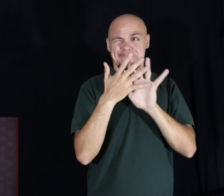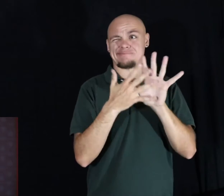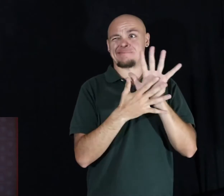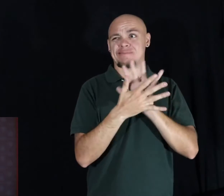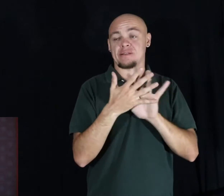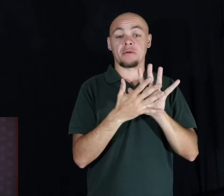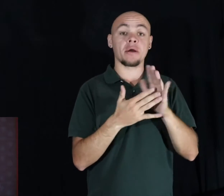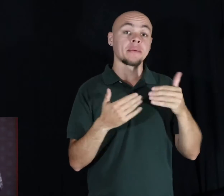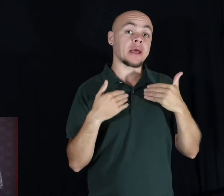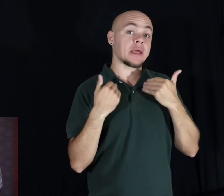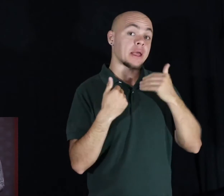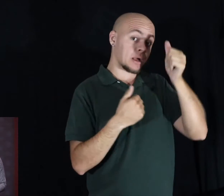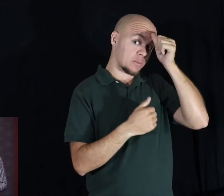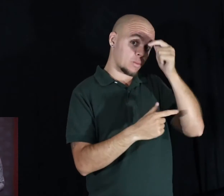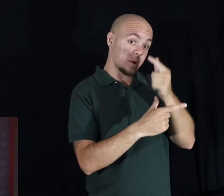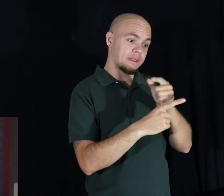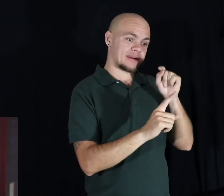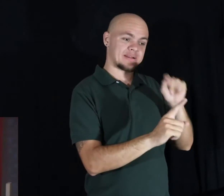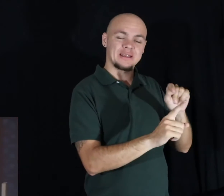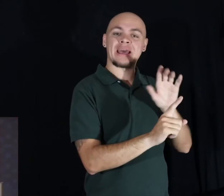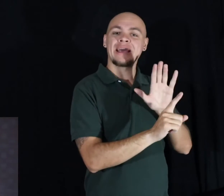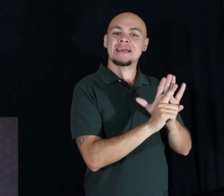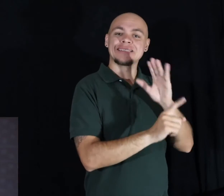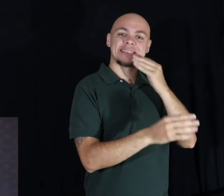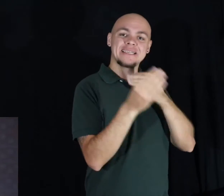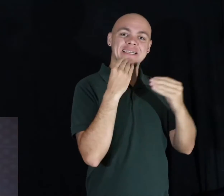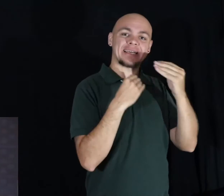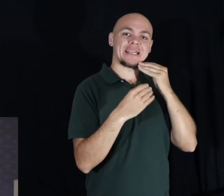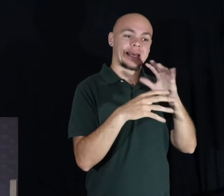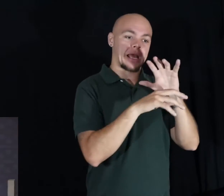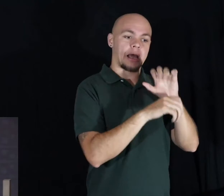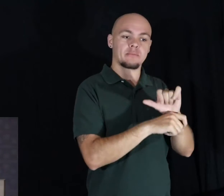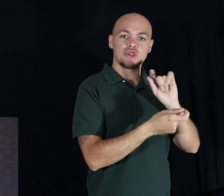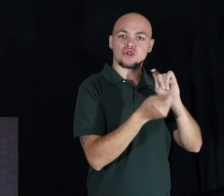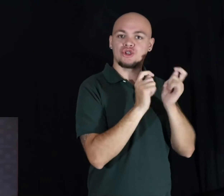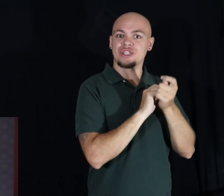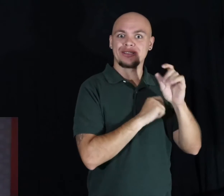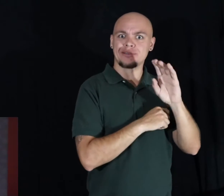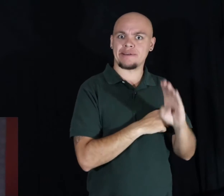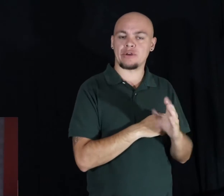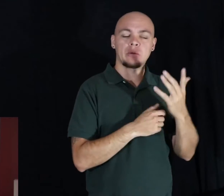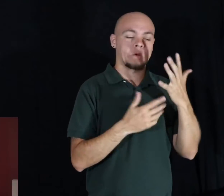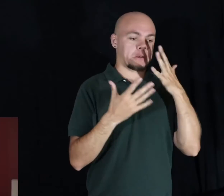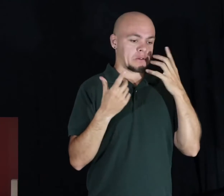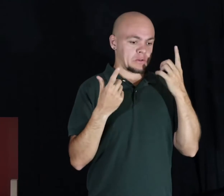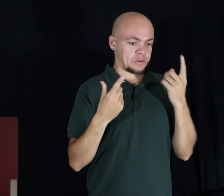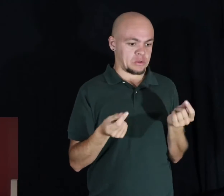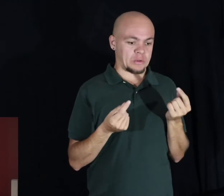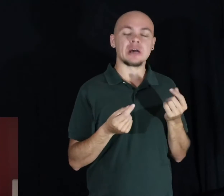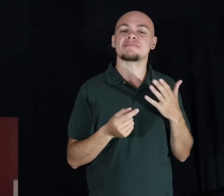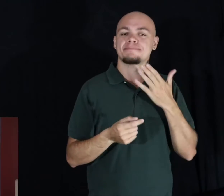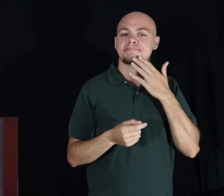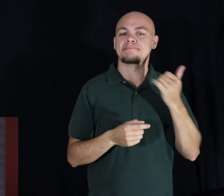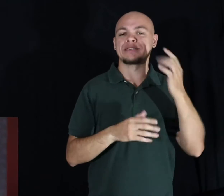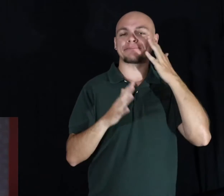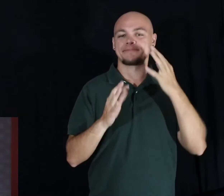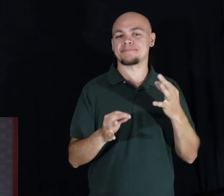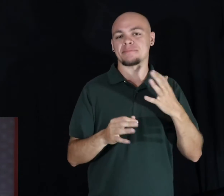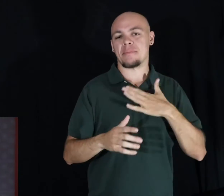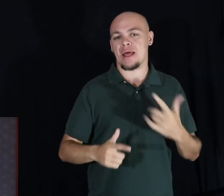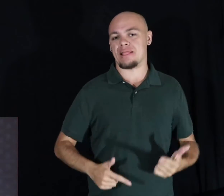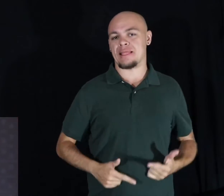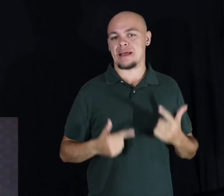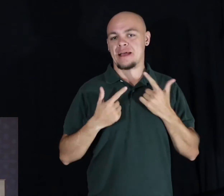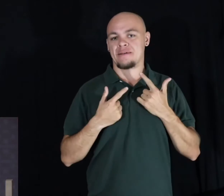And my little brother's eating habits are left unchanged. So keeping that in mind, I made one of the best decisions of my life, and I